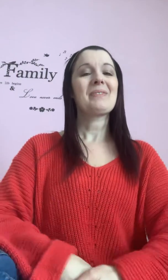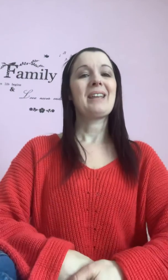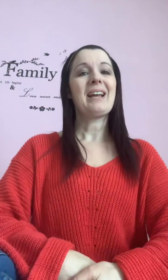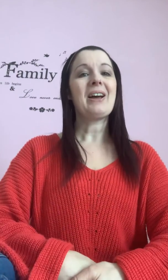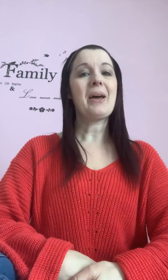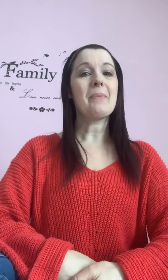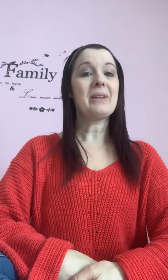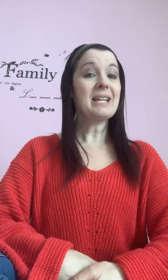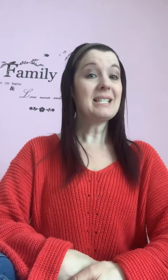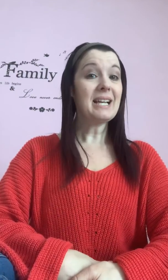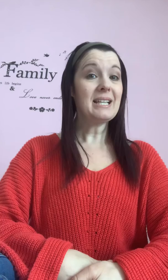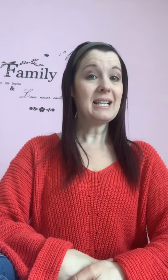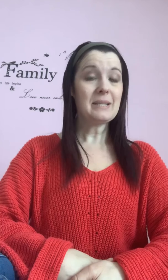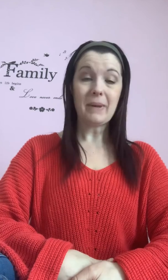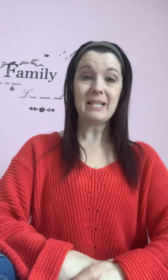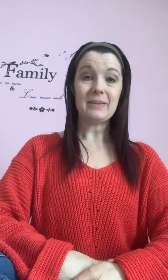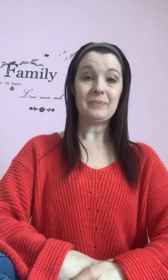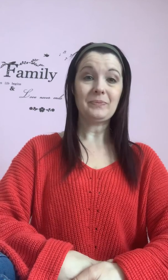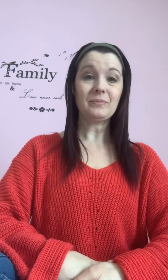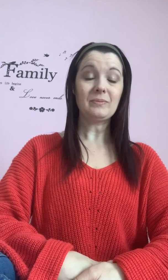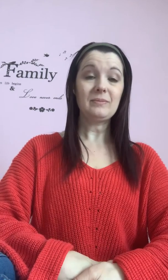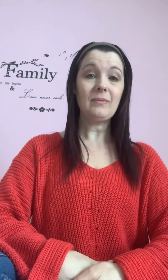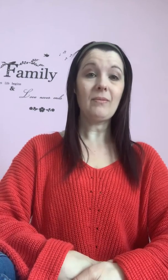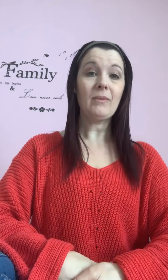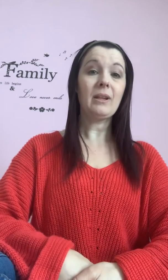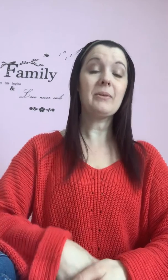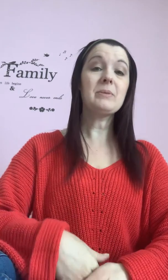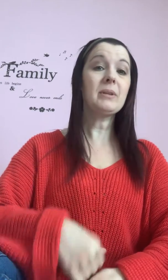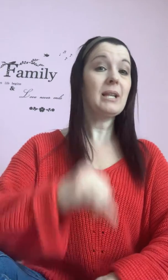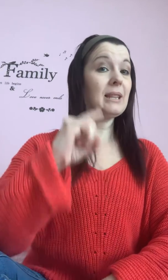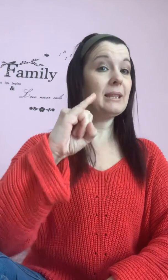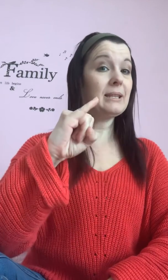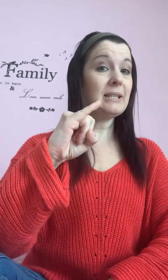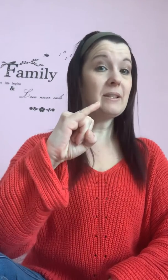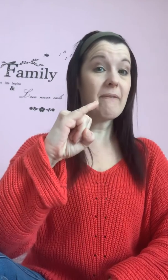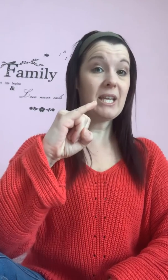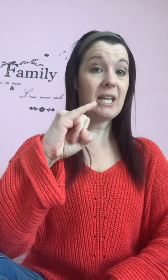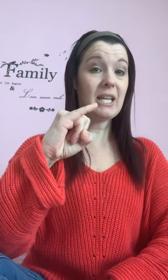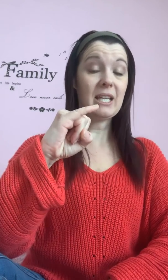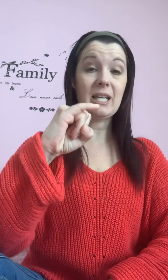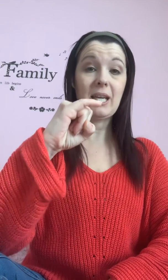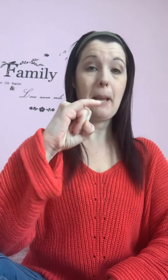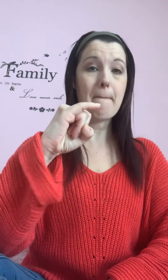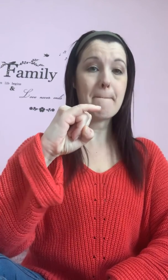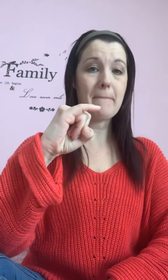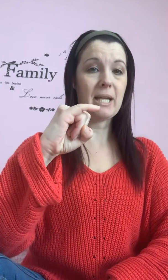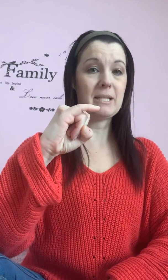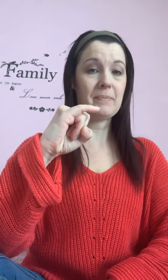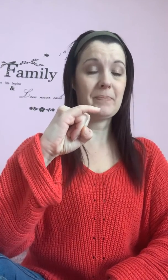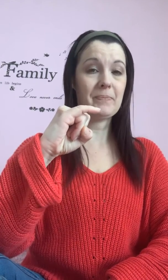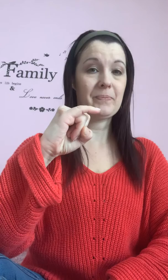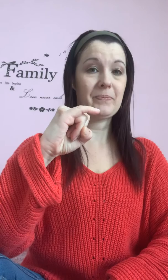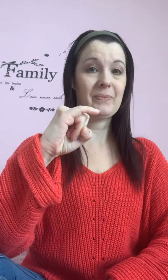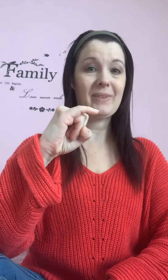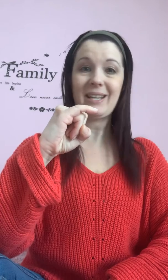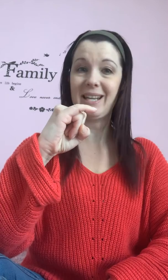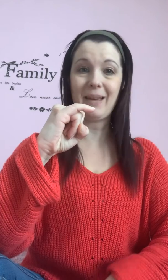And the next sign is bad. You know this one? Little finger, bad. And again,